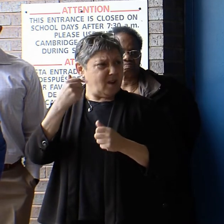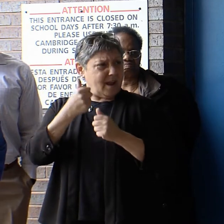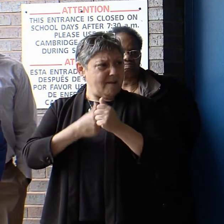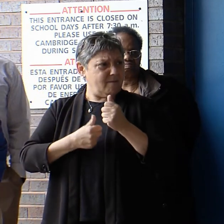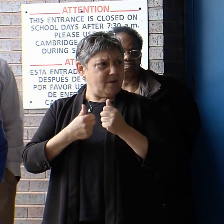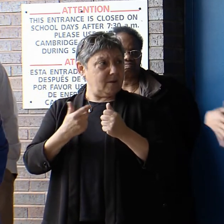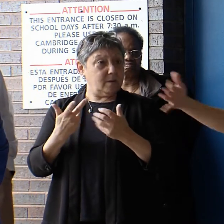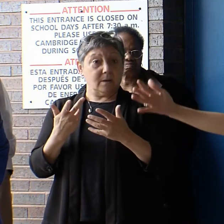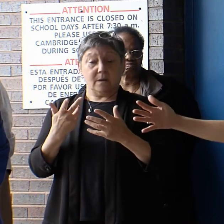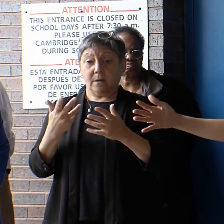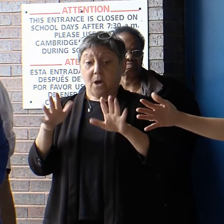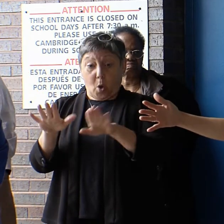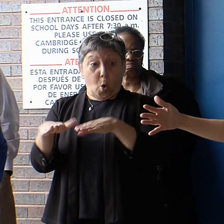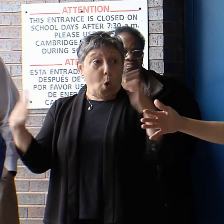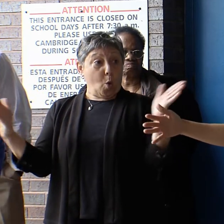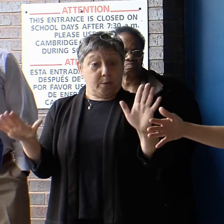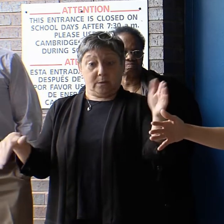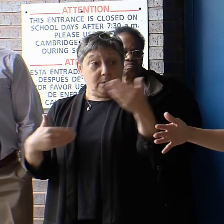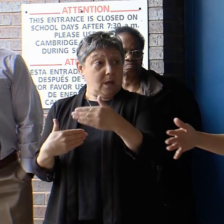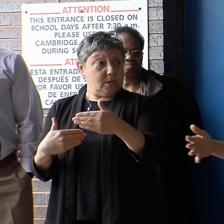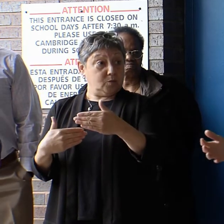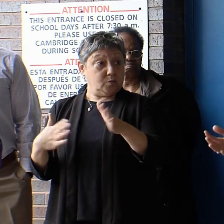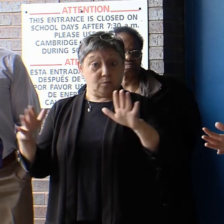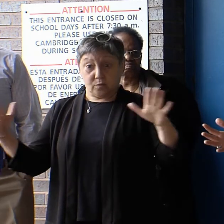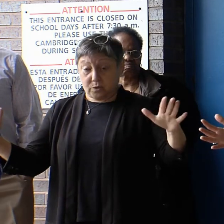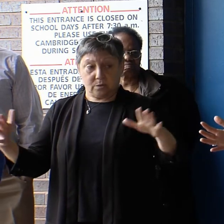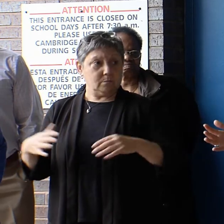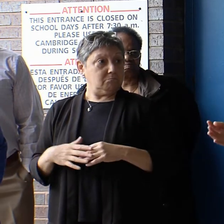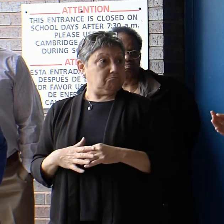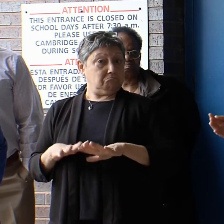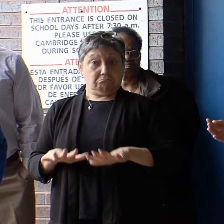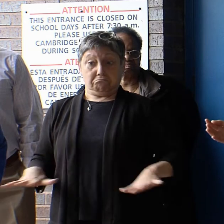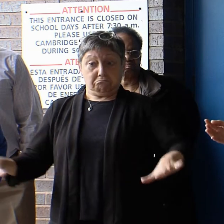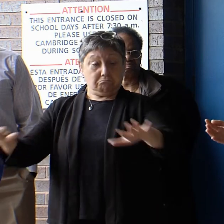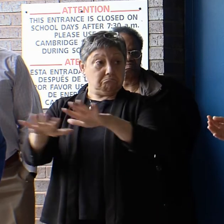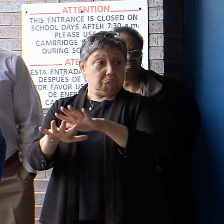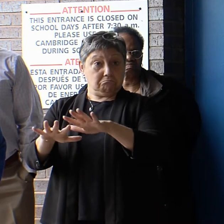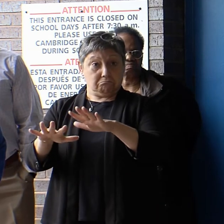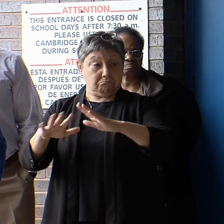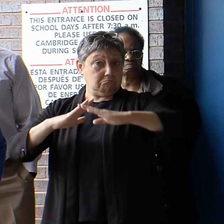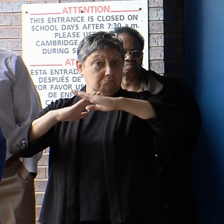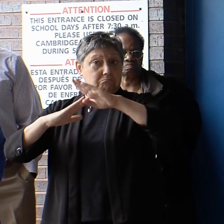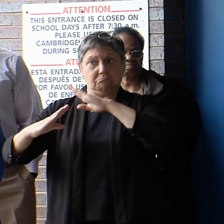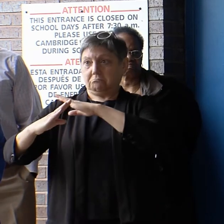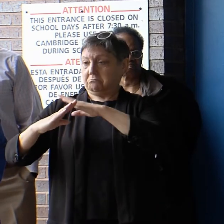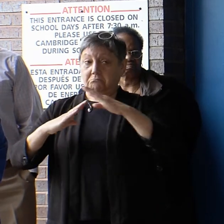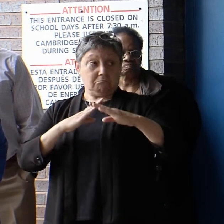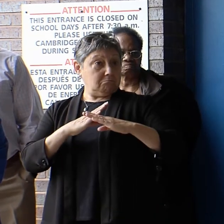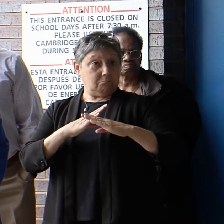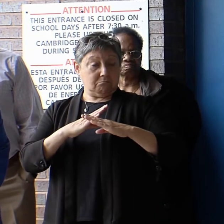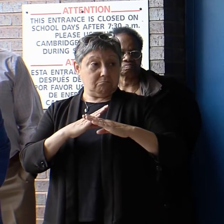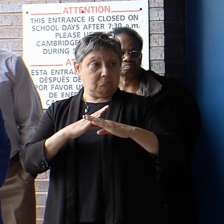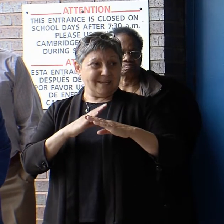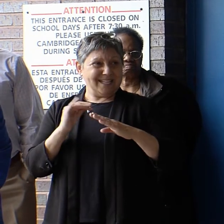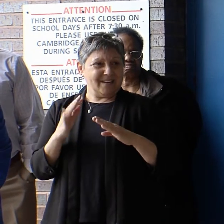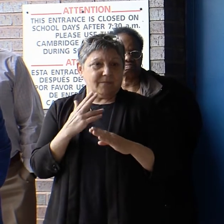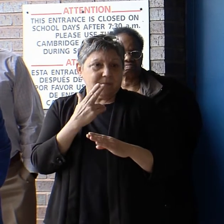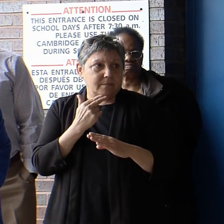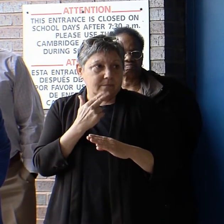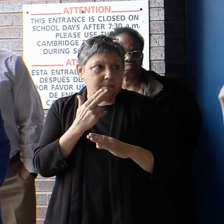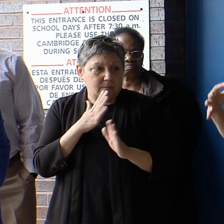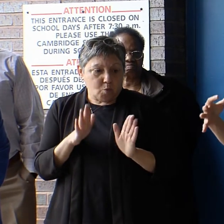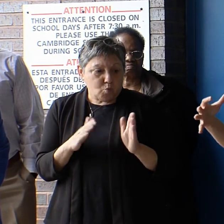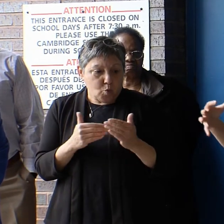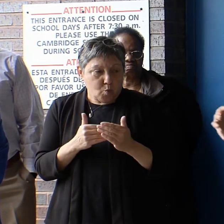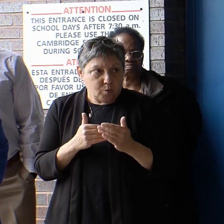whether it is open layouts for classrooms. It doesn't fit when the classrooms are quite tiny and